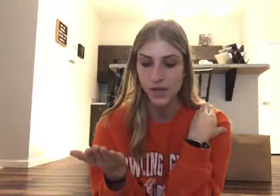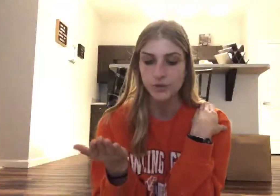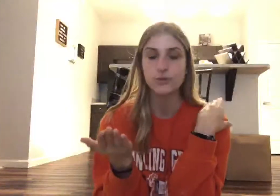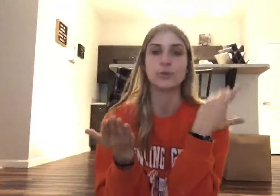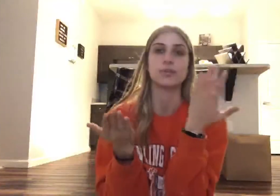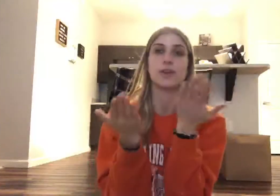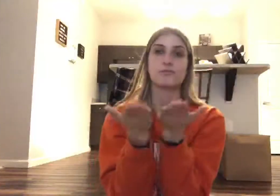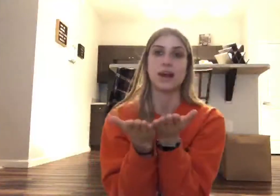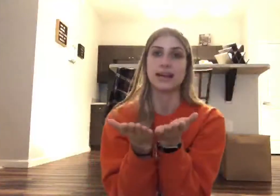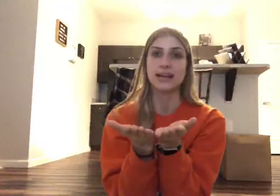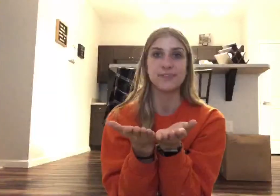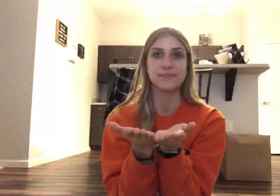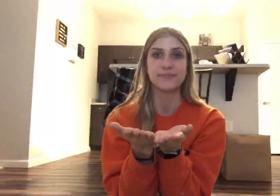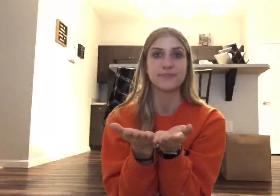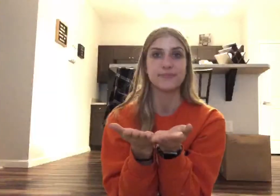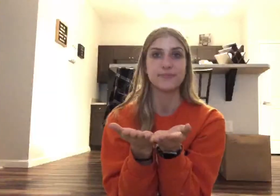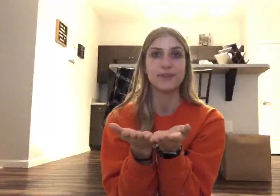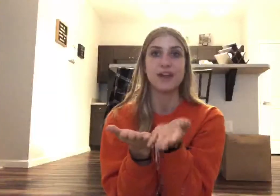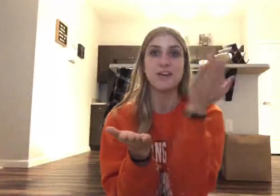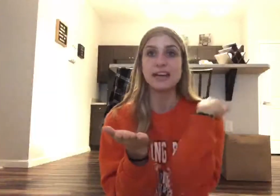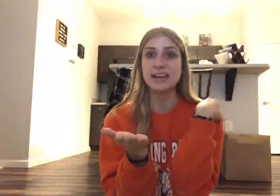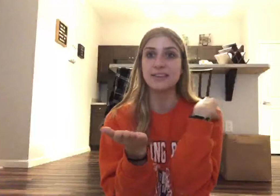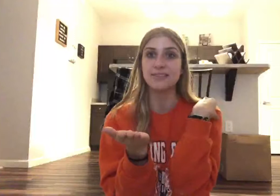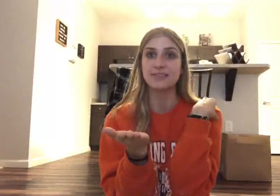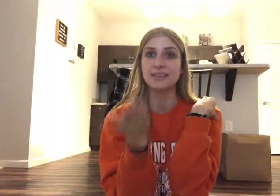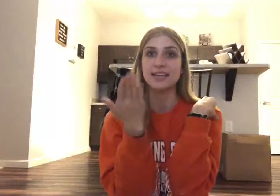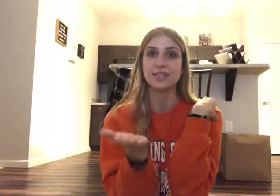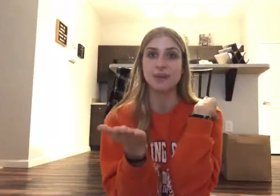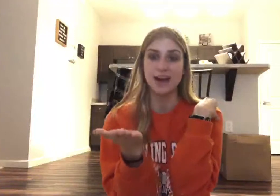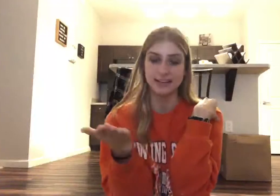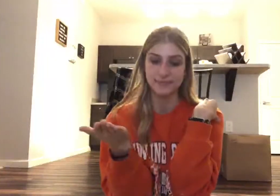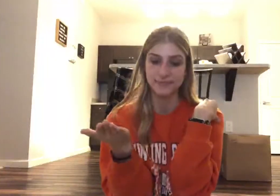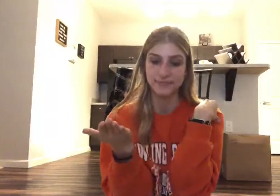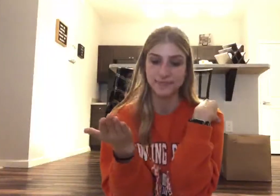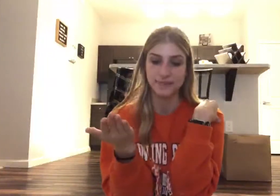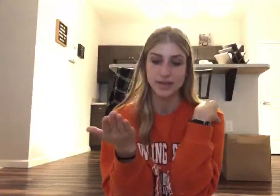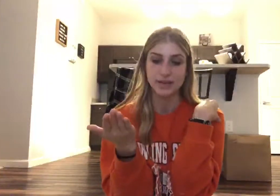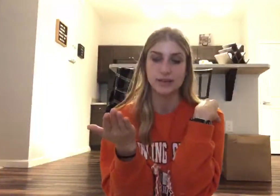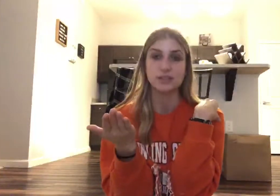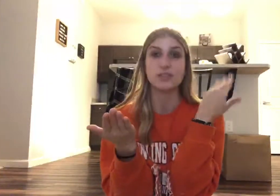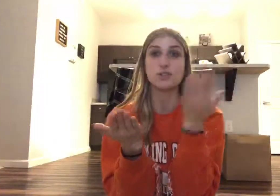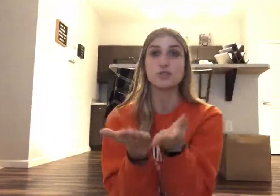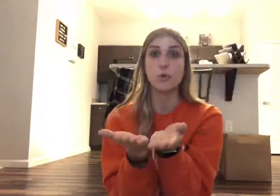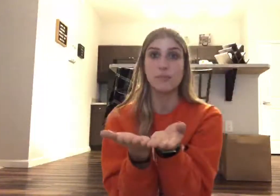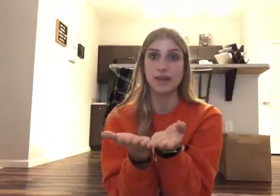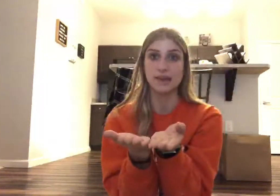So say, raining without ing is rain. Say, storming